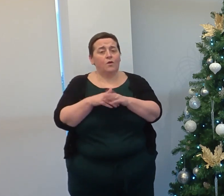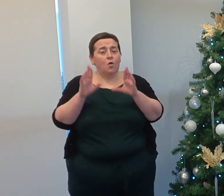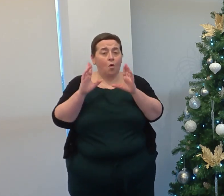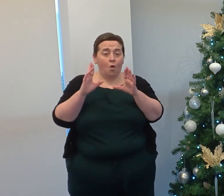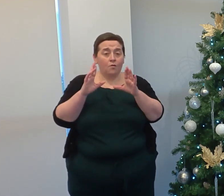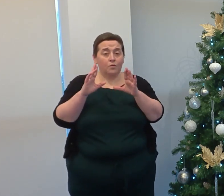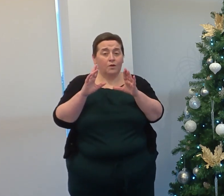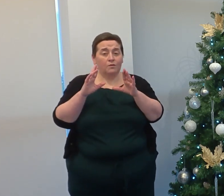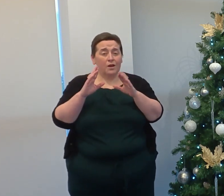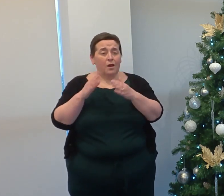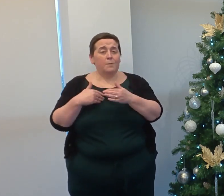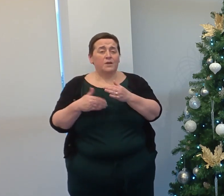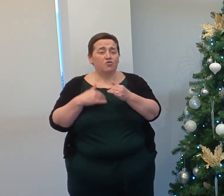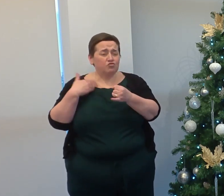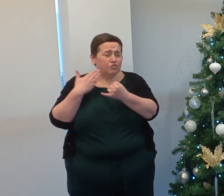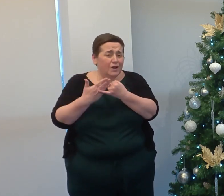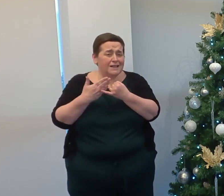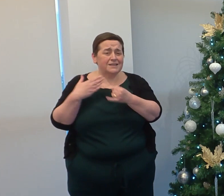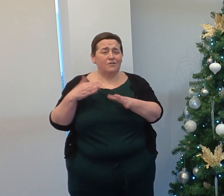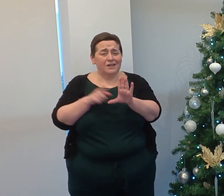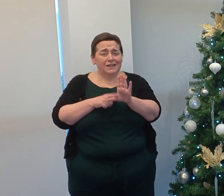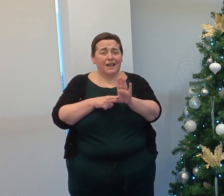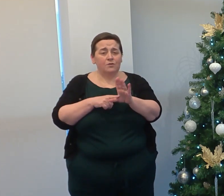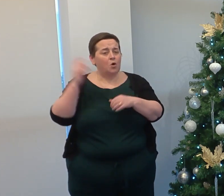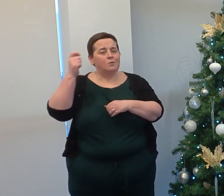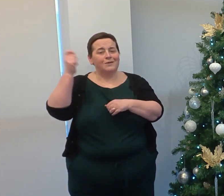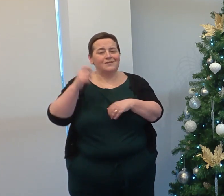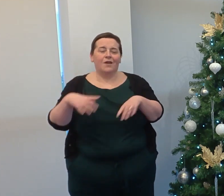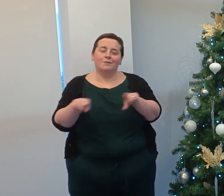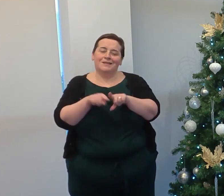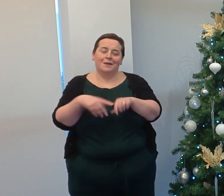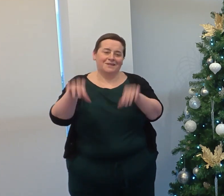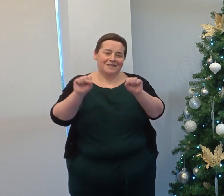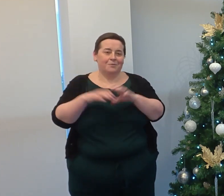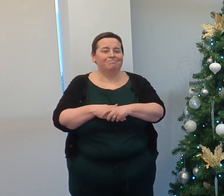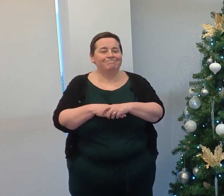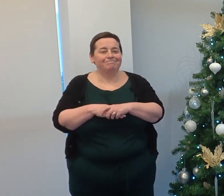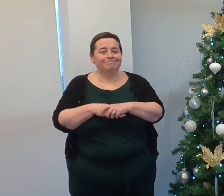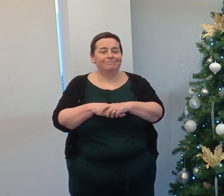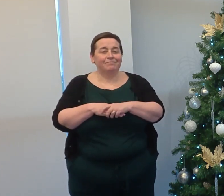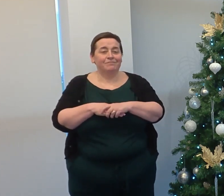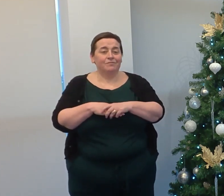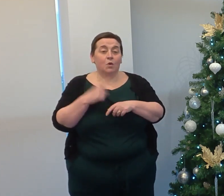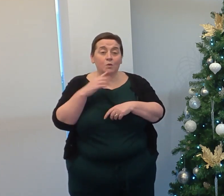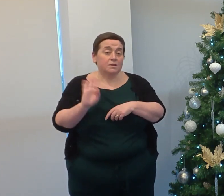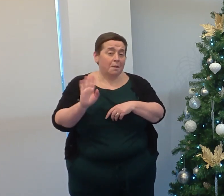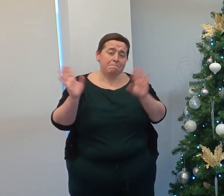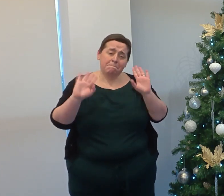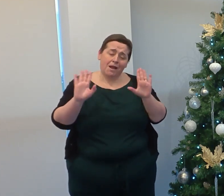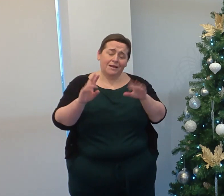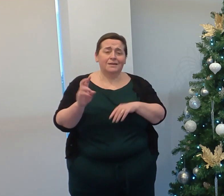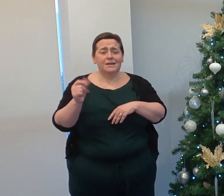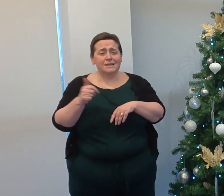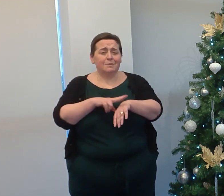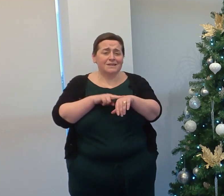hopefully the remainder of the academic year will be as successful as the start. We say a fond